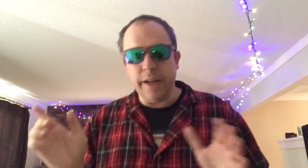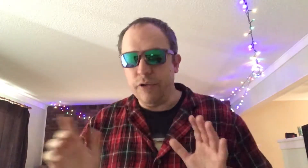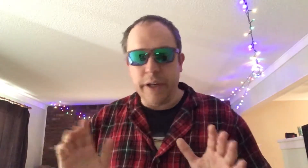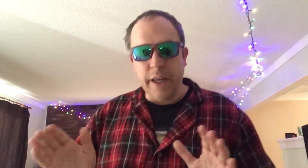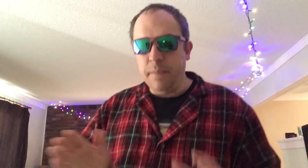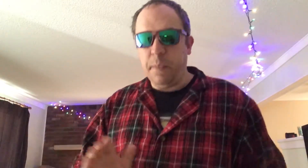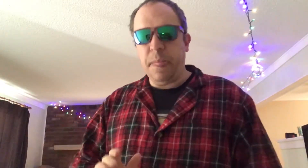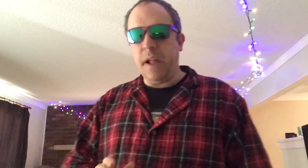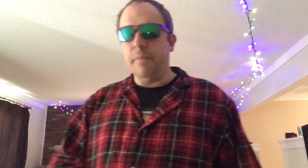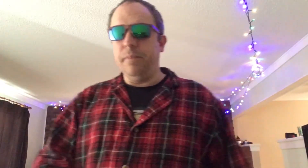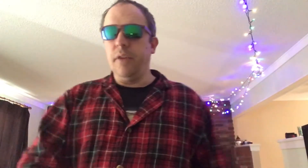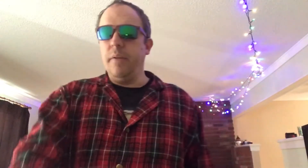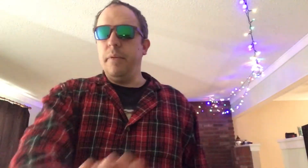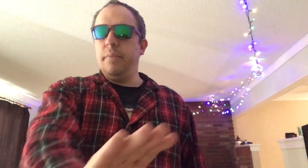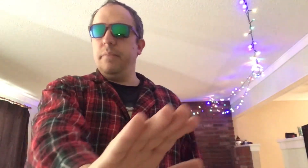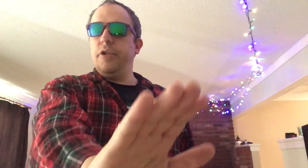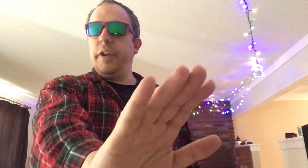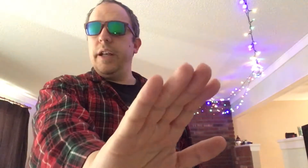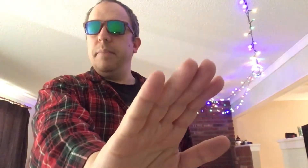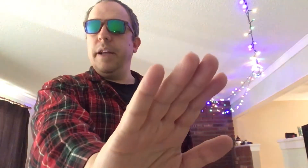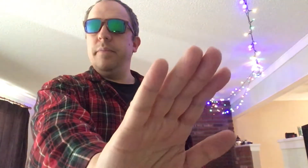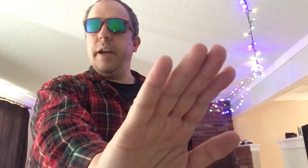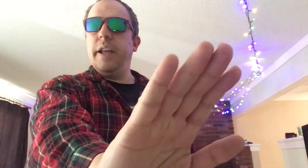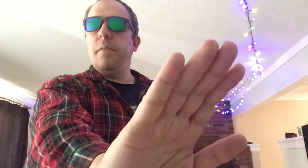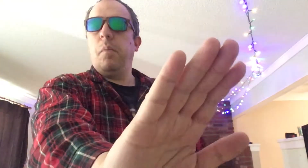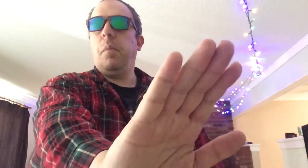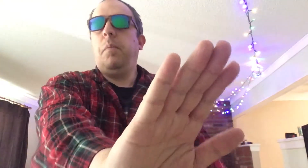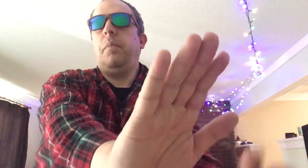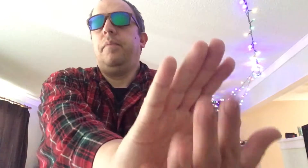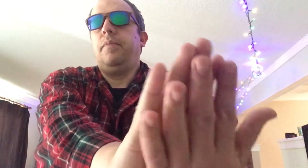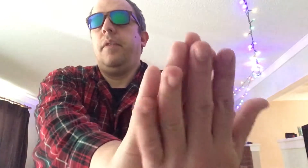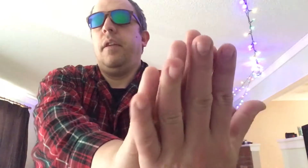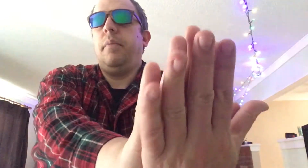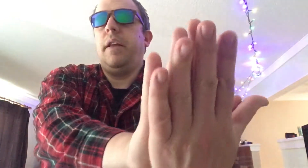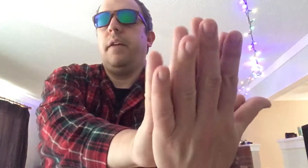tricky put put your hand up against my hand be like